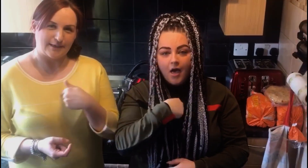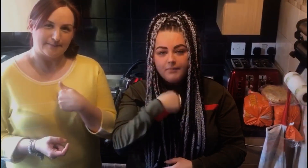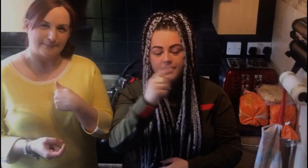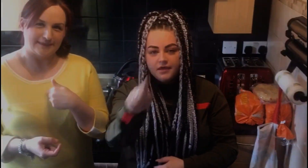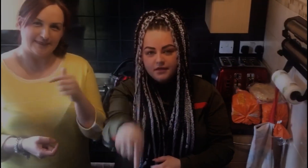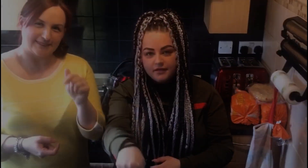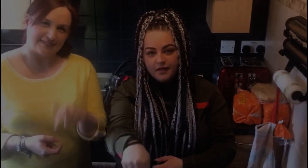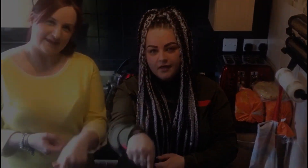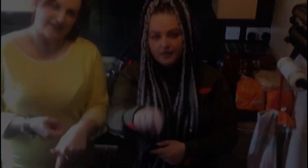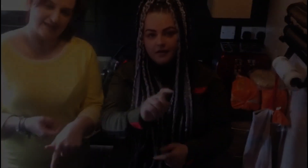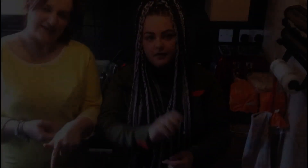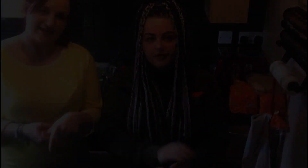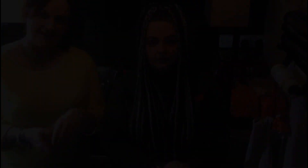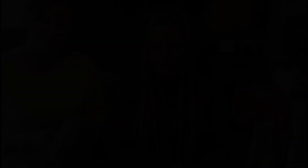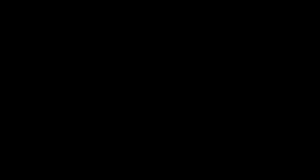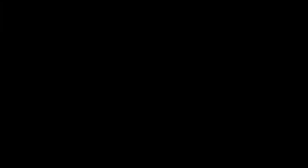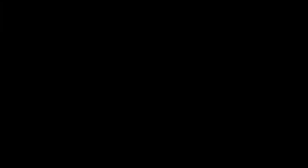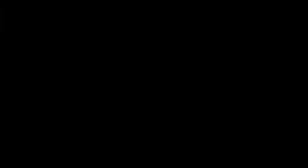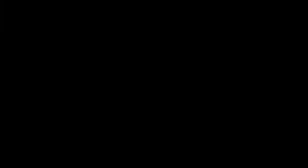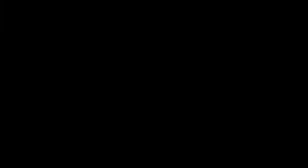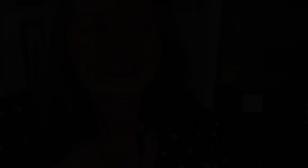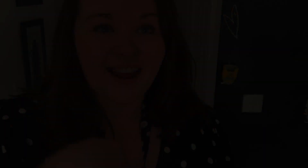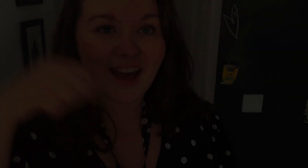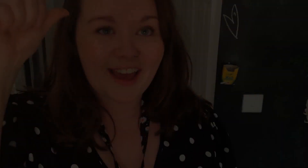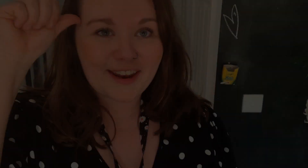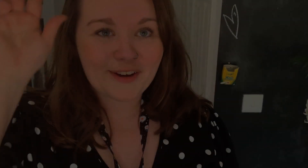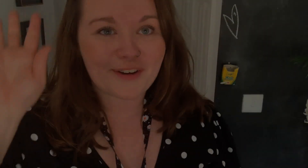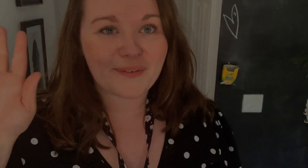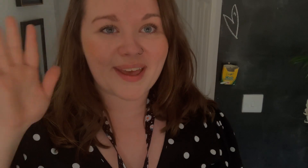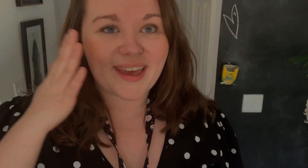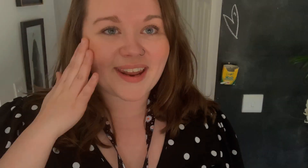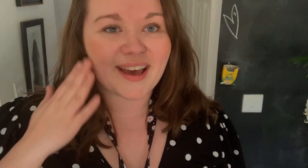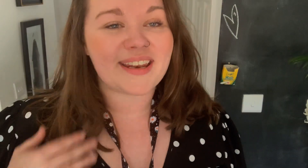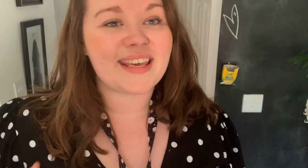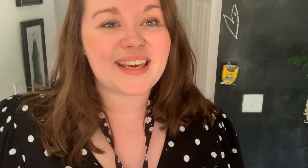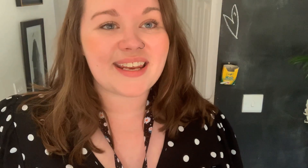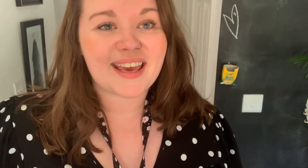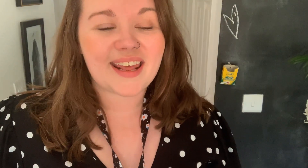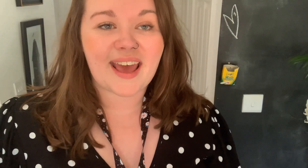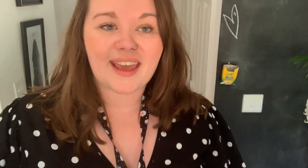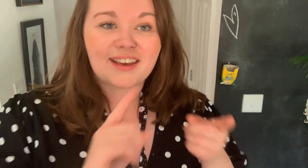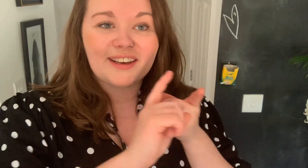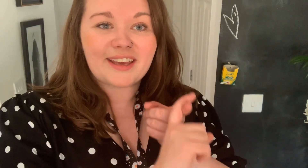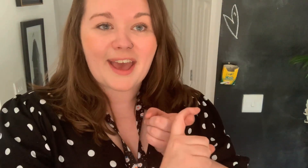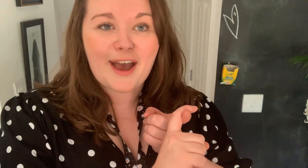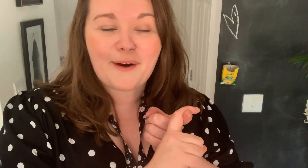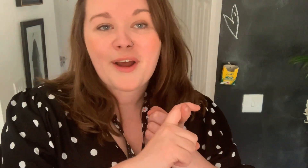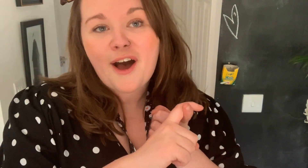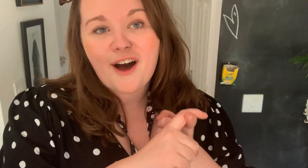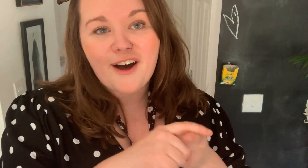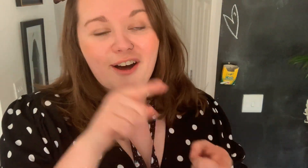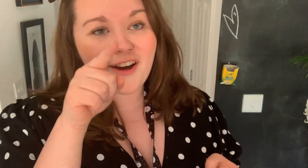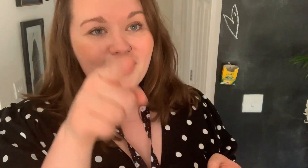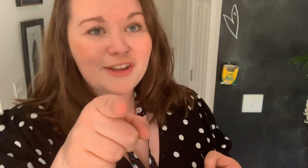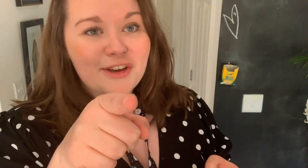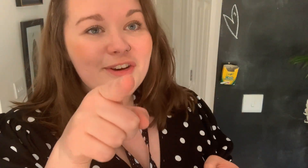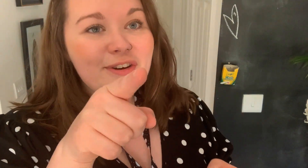I'll be there And I know when I need it And I know can count on you